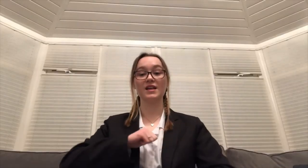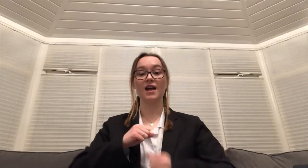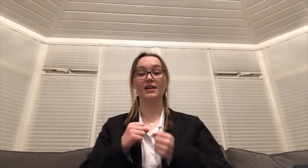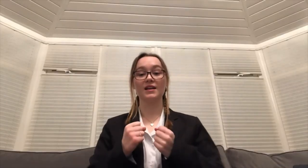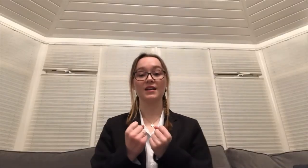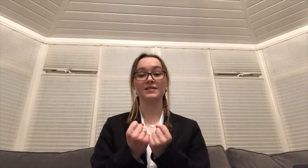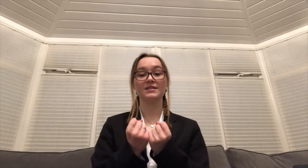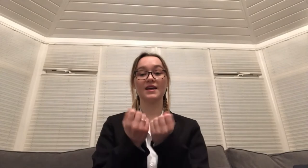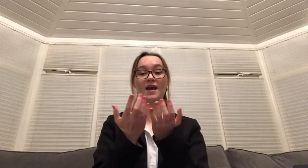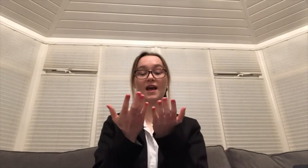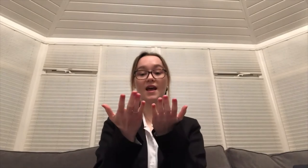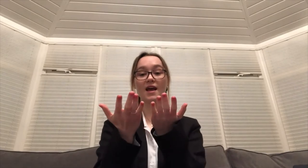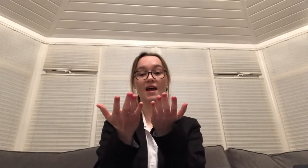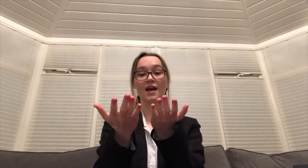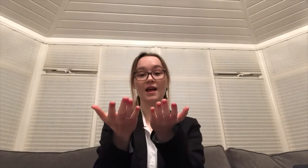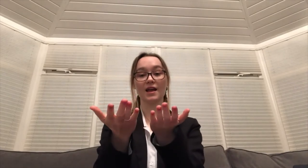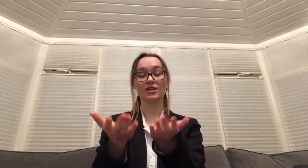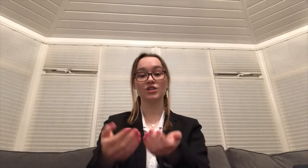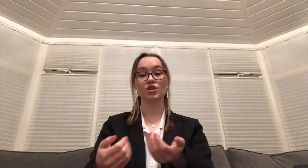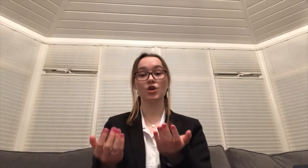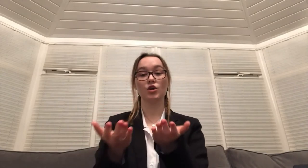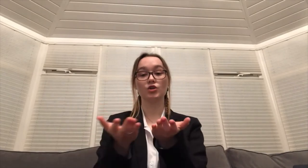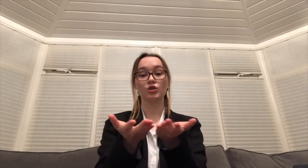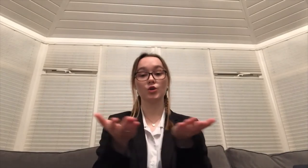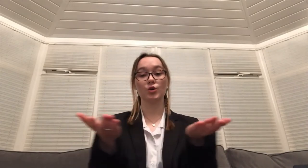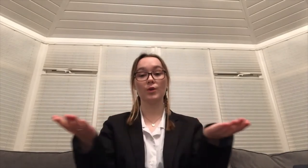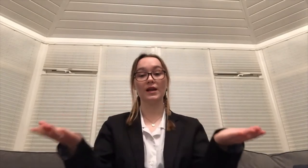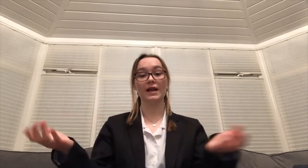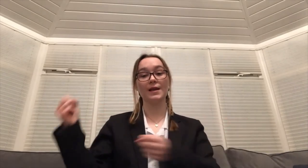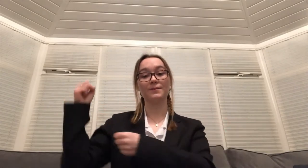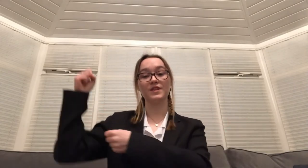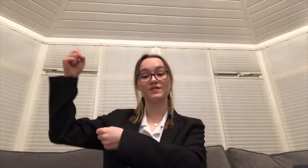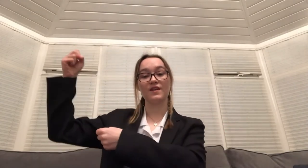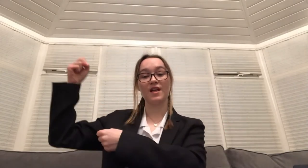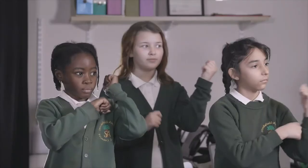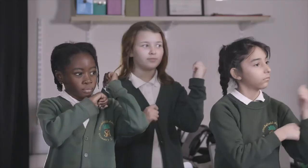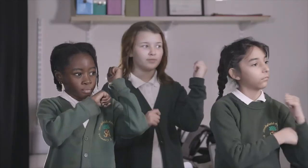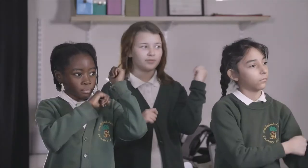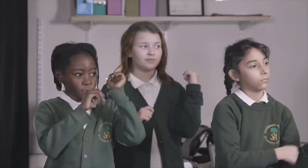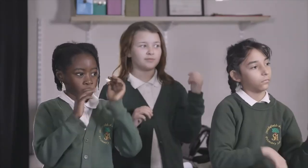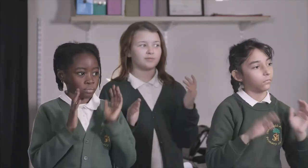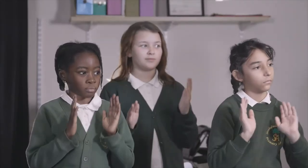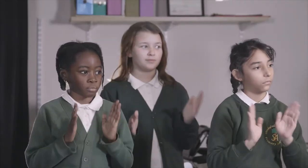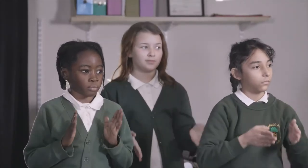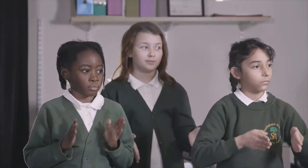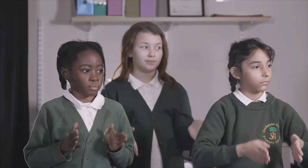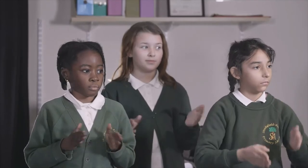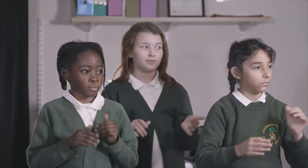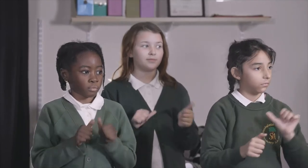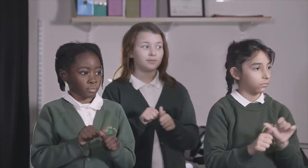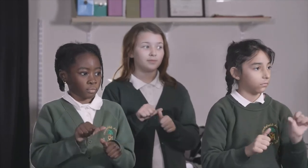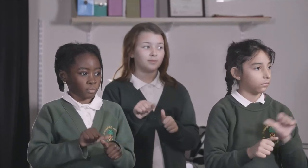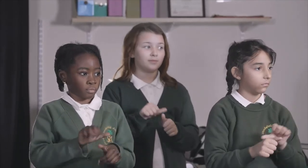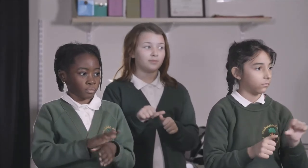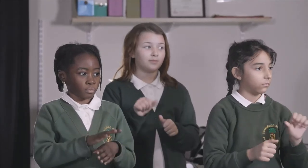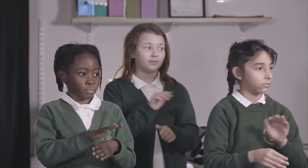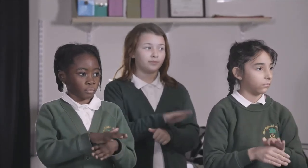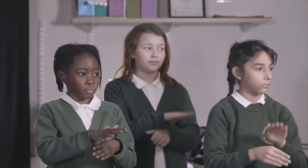night You and I must fight the hardest fight To make our future